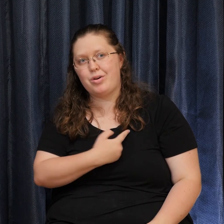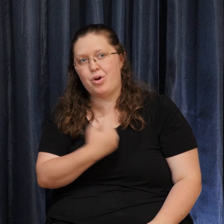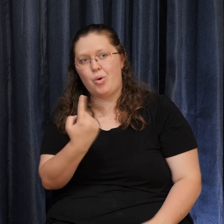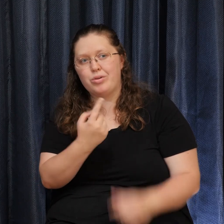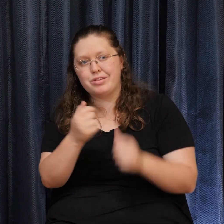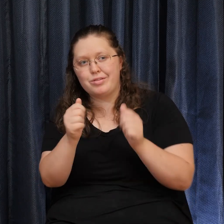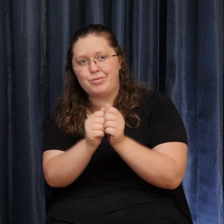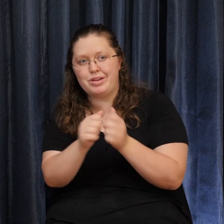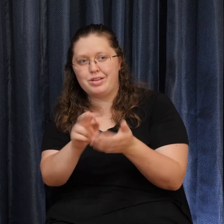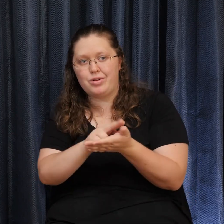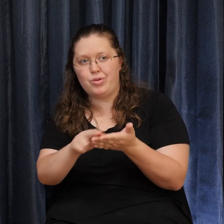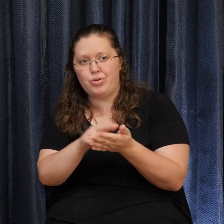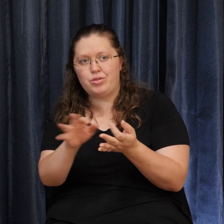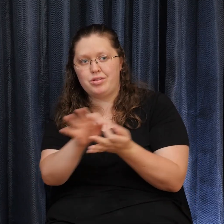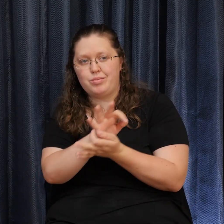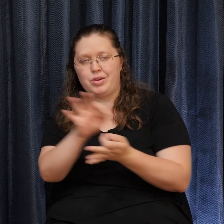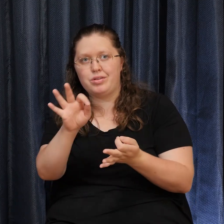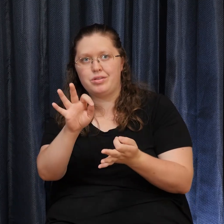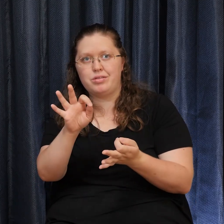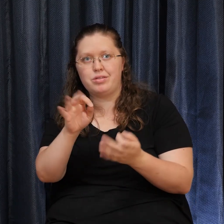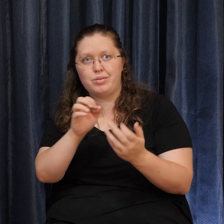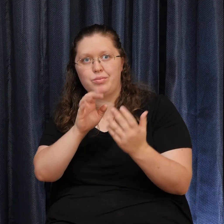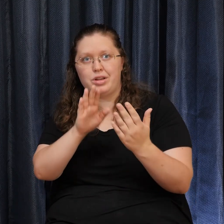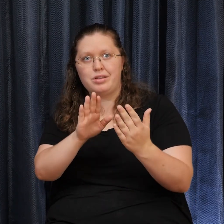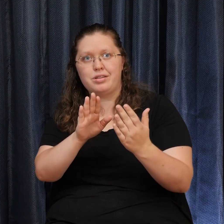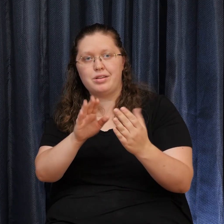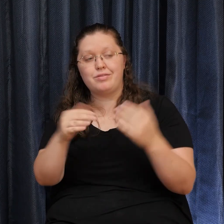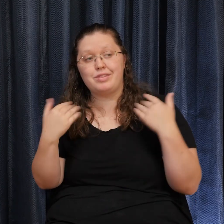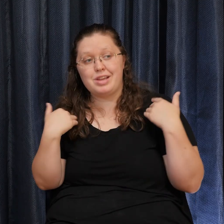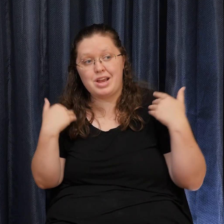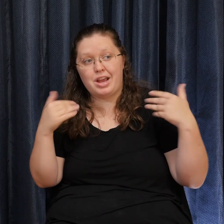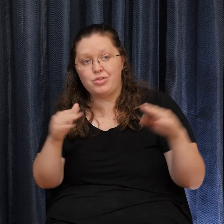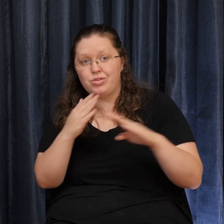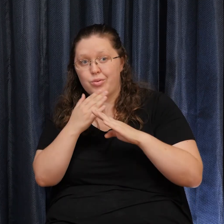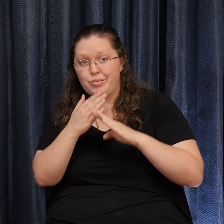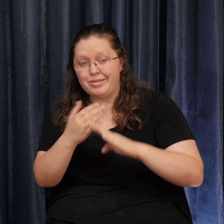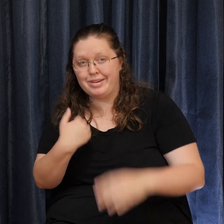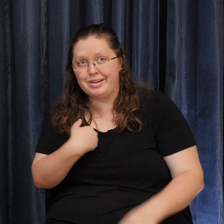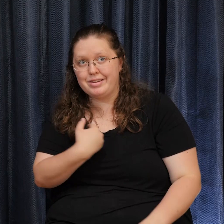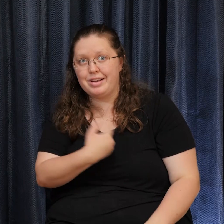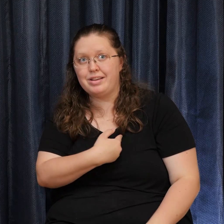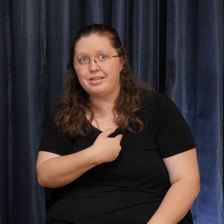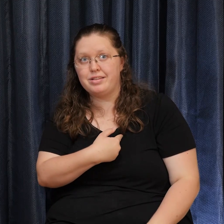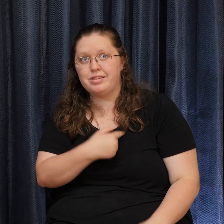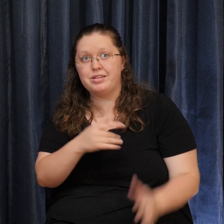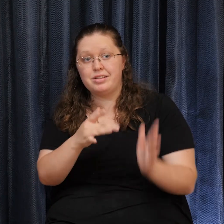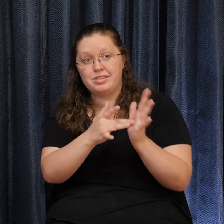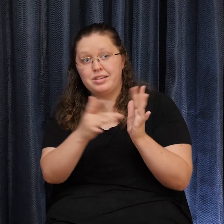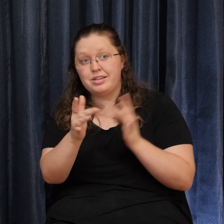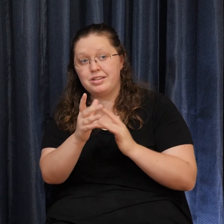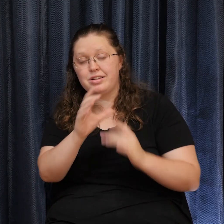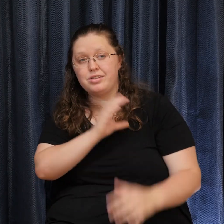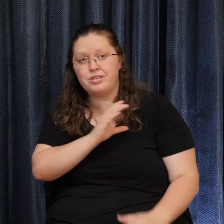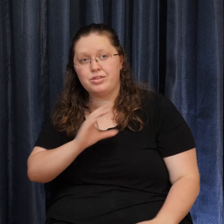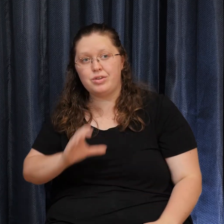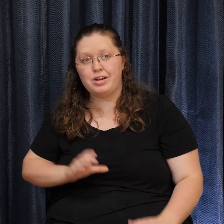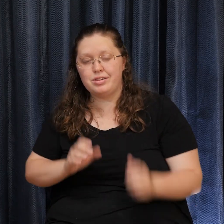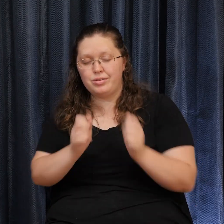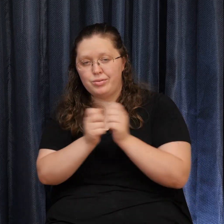it In the presence Of our guardian angels We do it In the presence Of Jesus the Christ Our way shower And other masters